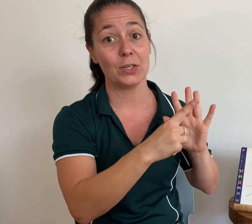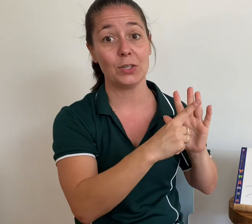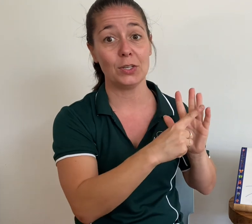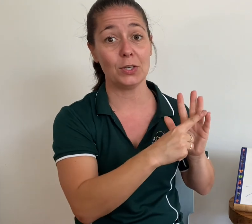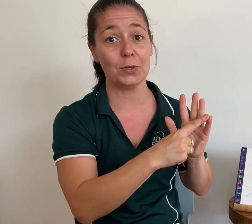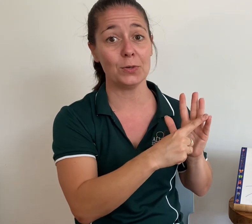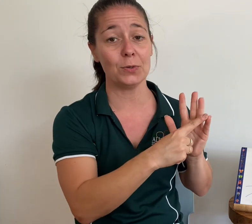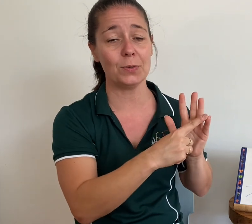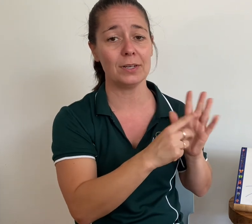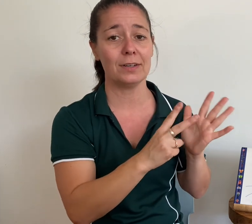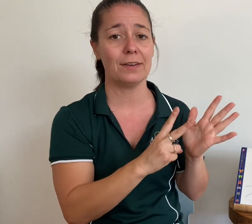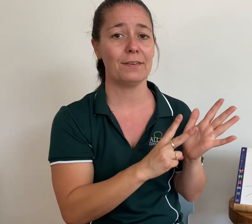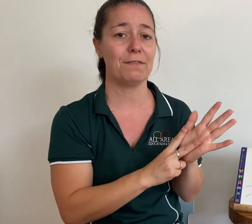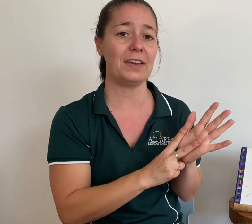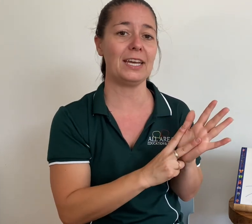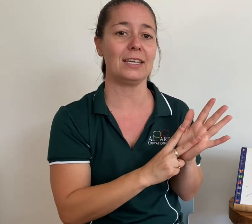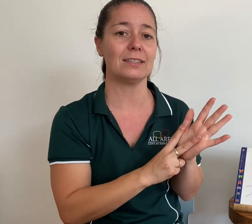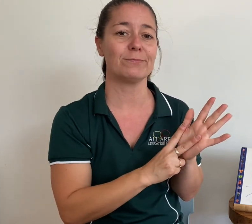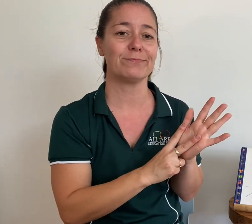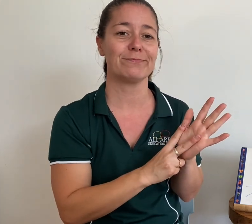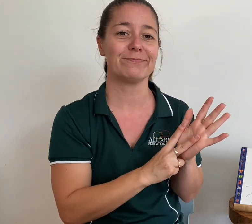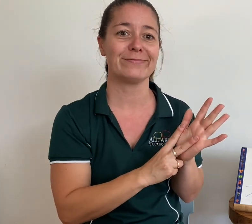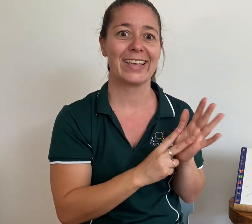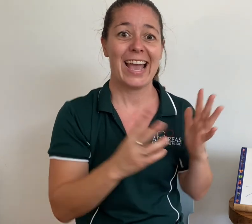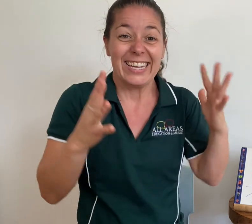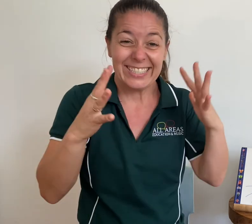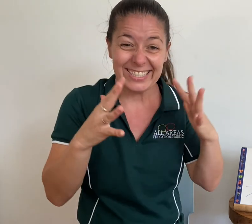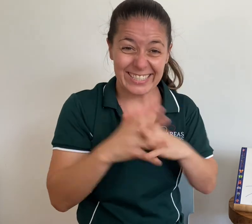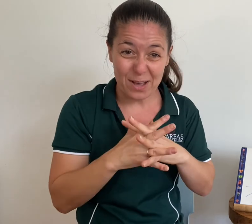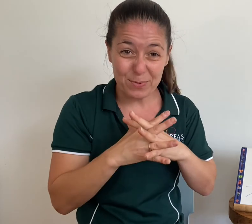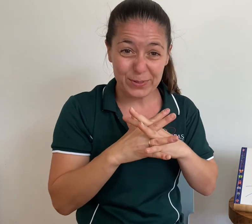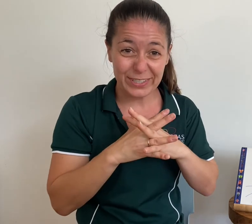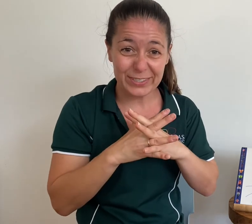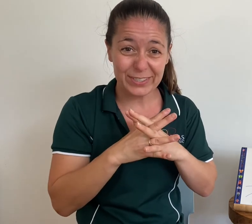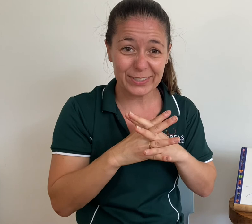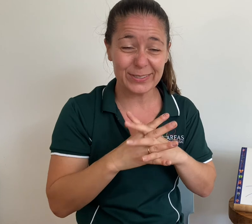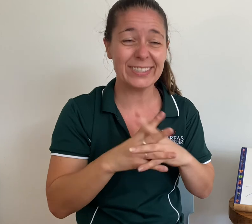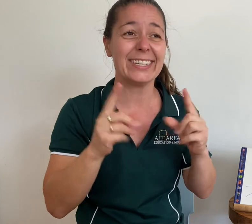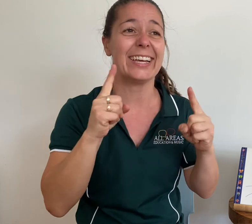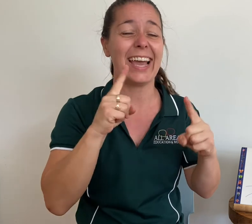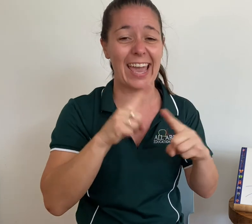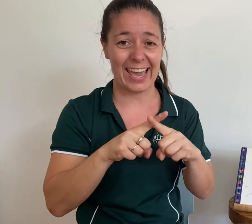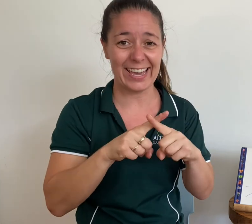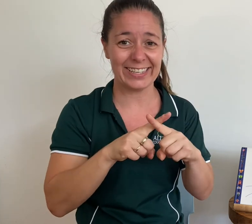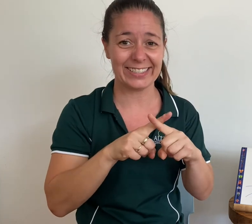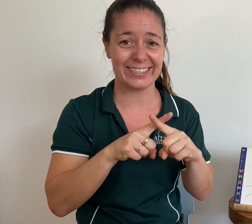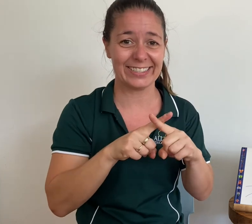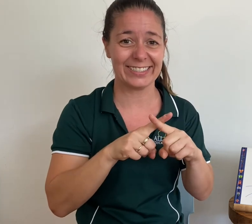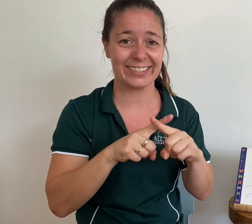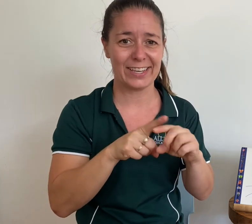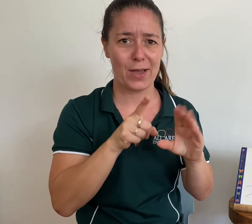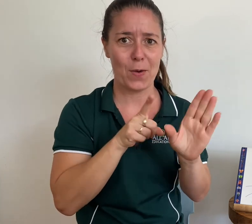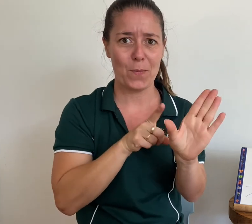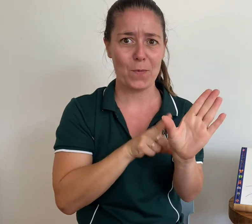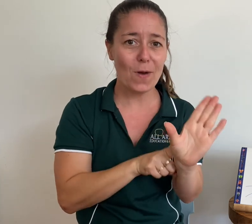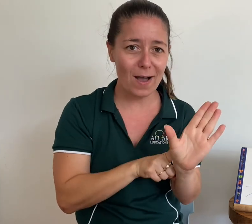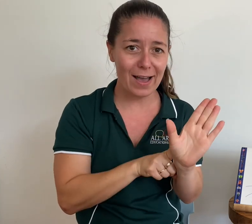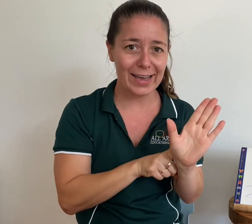U, V, W, X, Y,